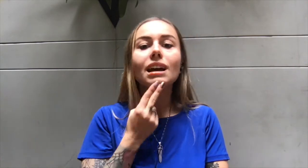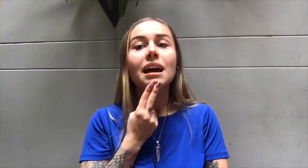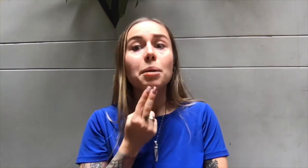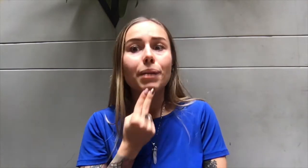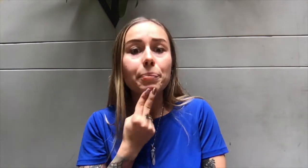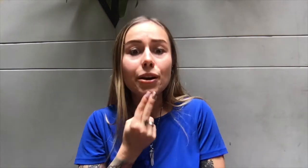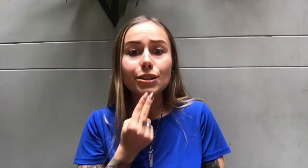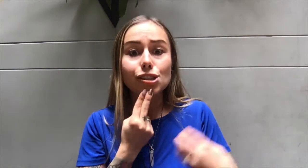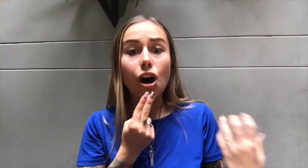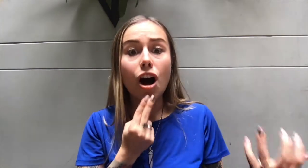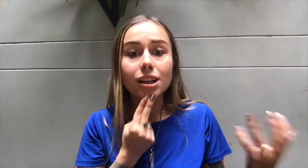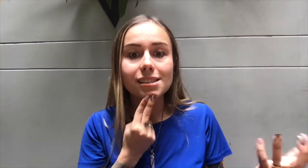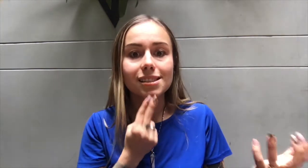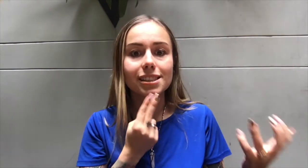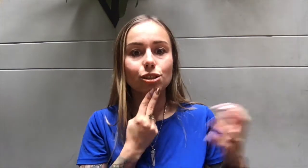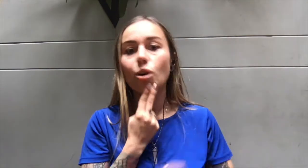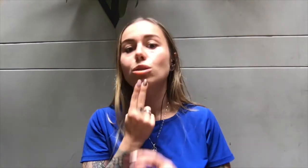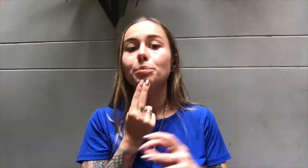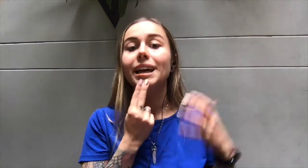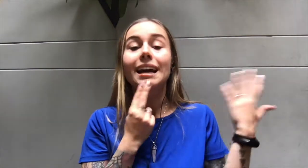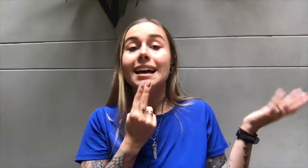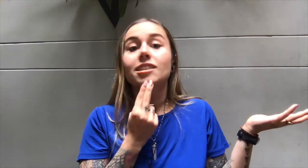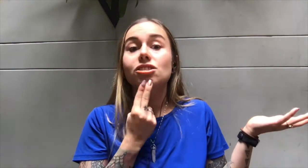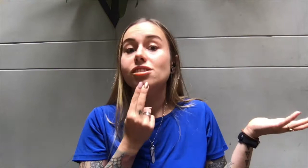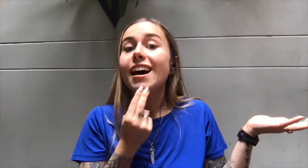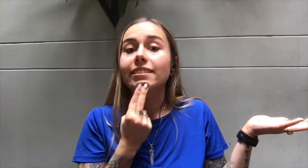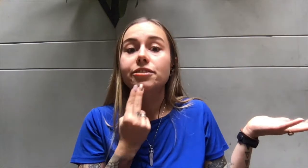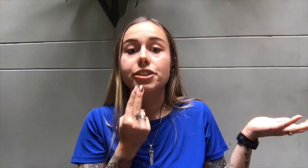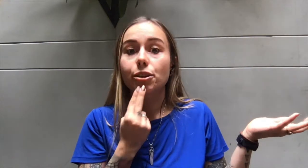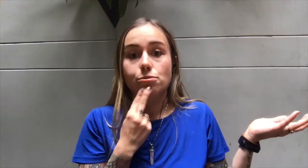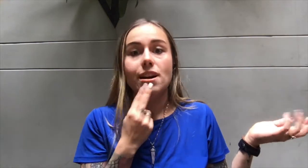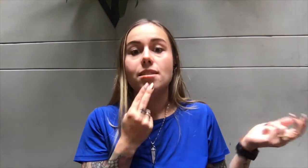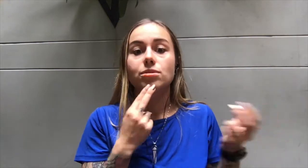My parents constantly told me there's not enough to go around.